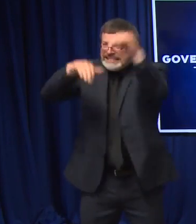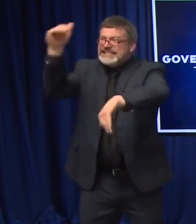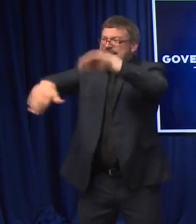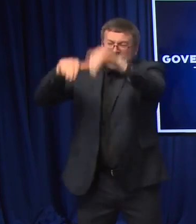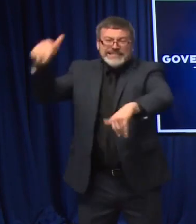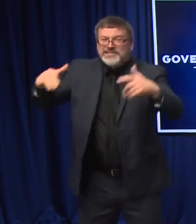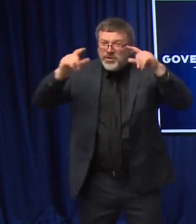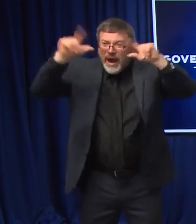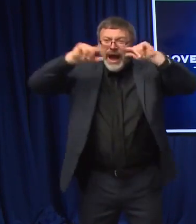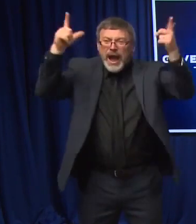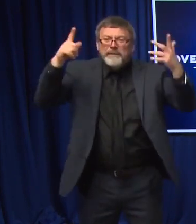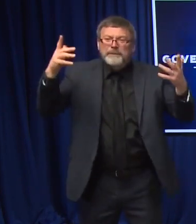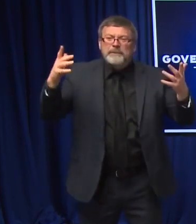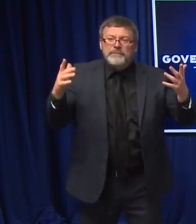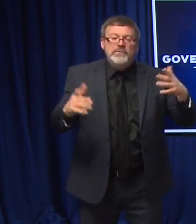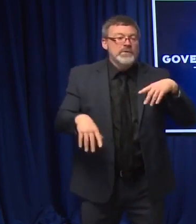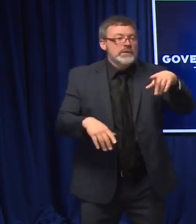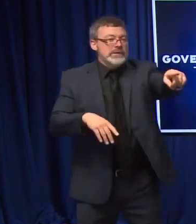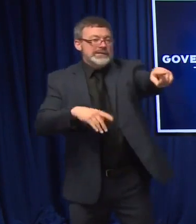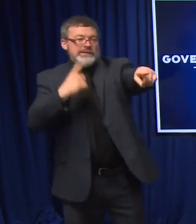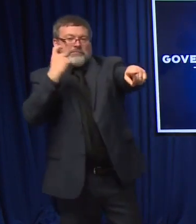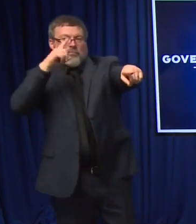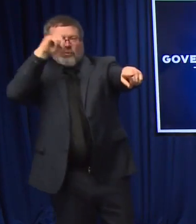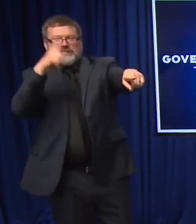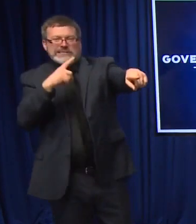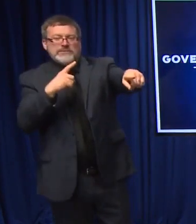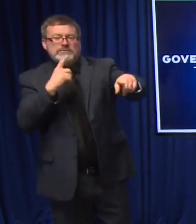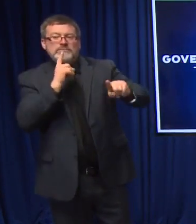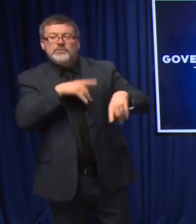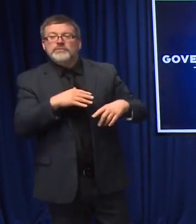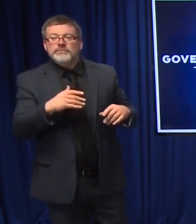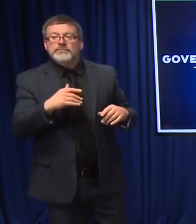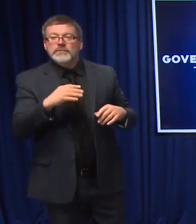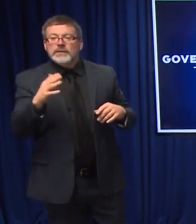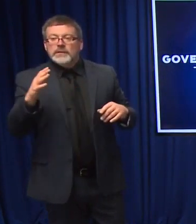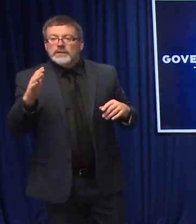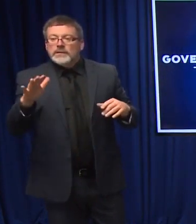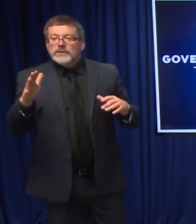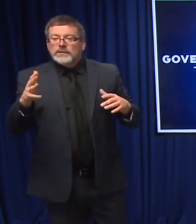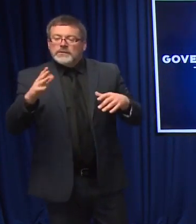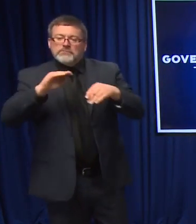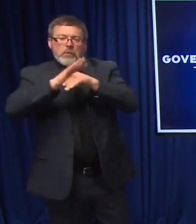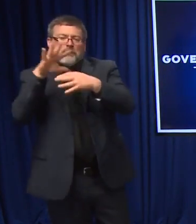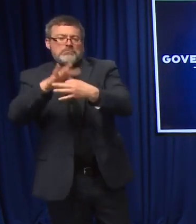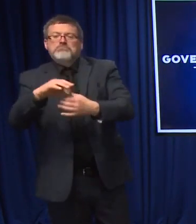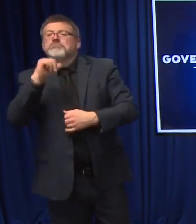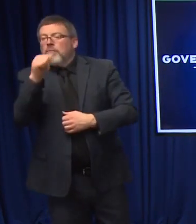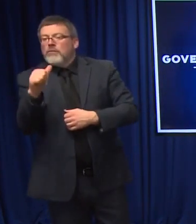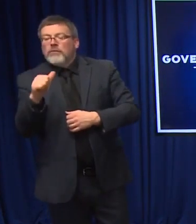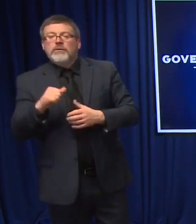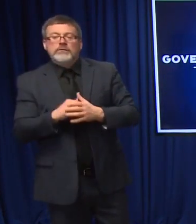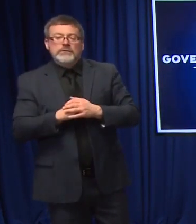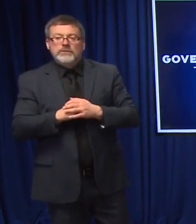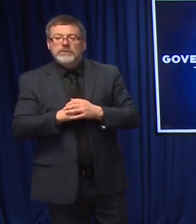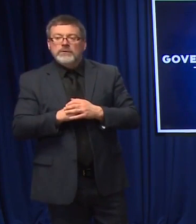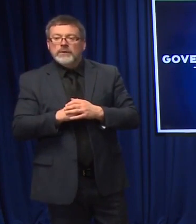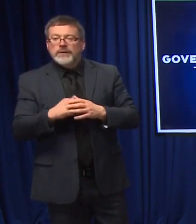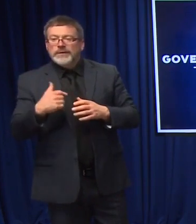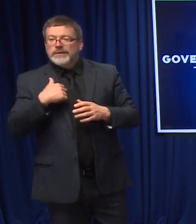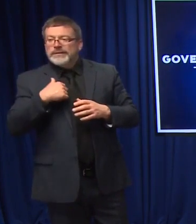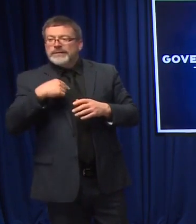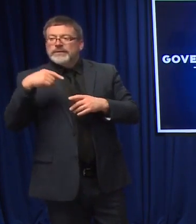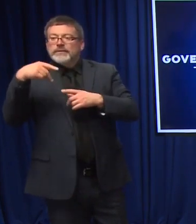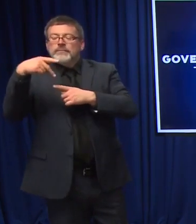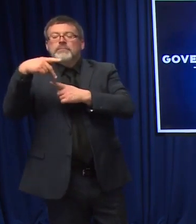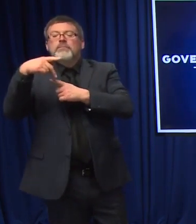Okay. Oh, sure. You're back. Non-COVID related, the PUC sort of late on a Friday night recently rejected the